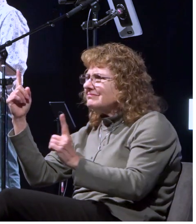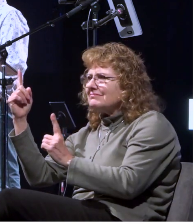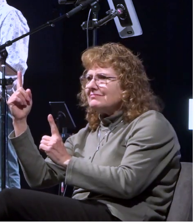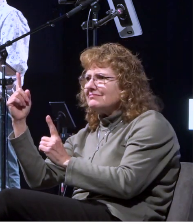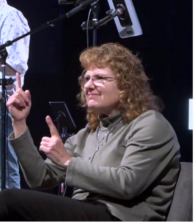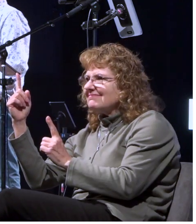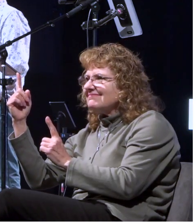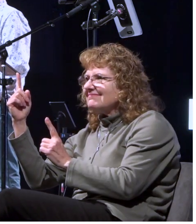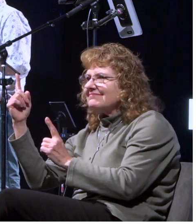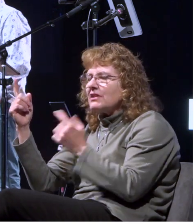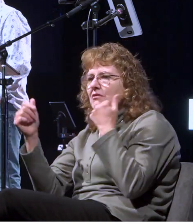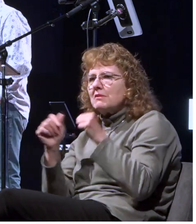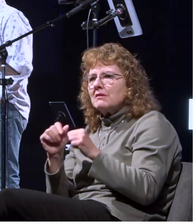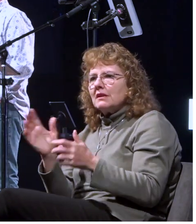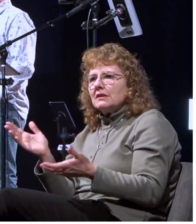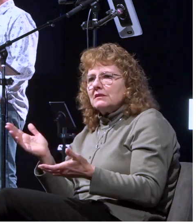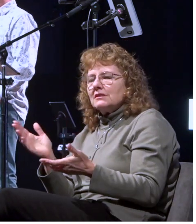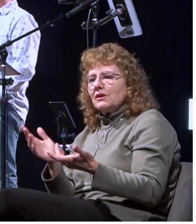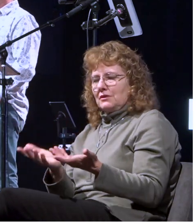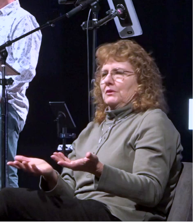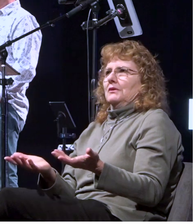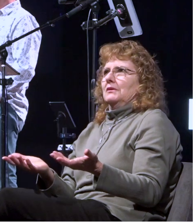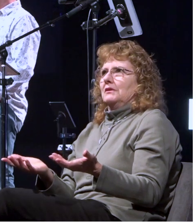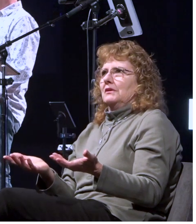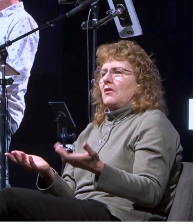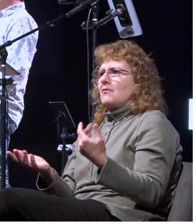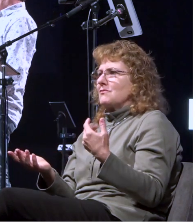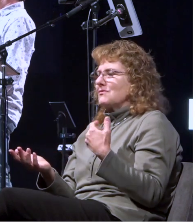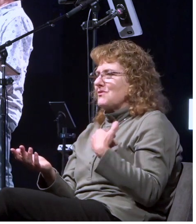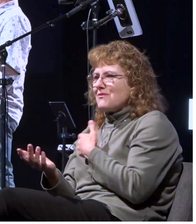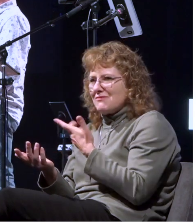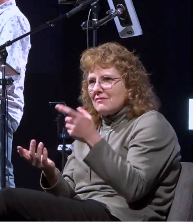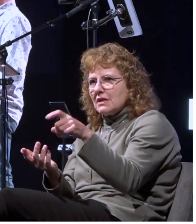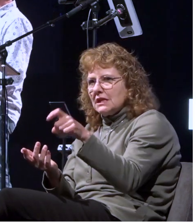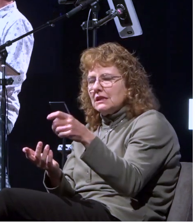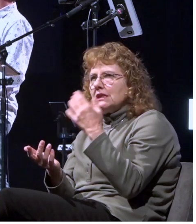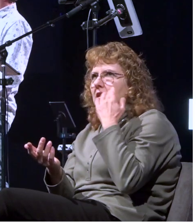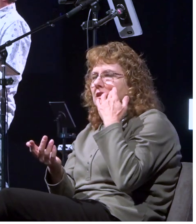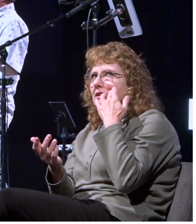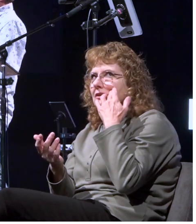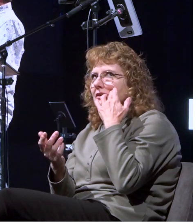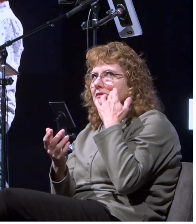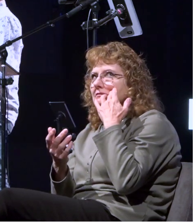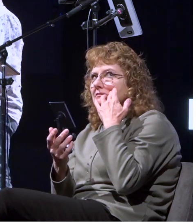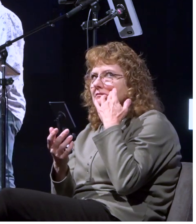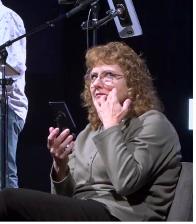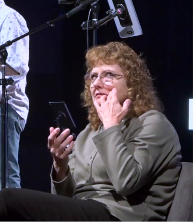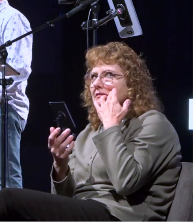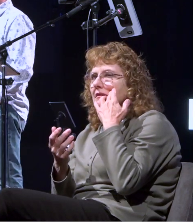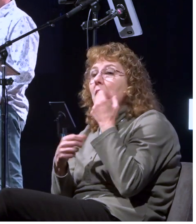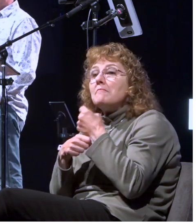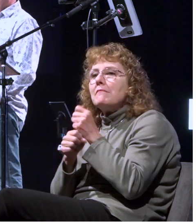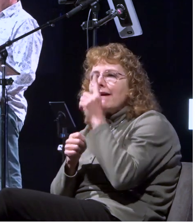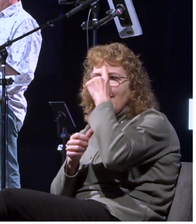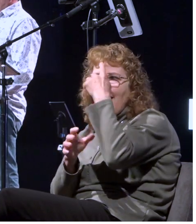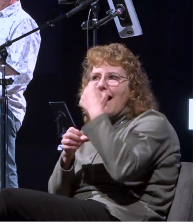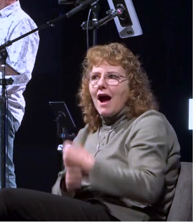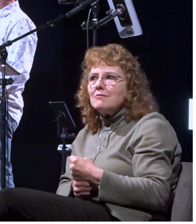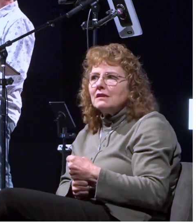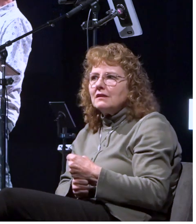and so the thing is is that we need to to to make a habit of listening to god and remembering the things that he